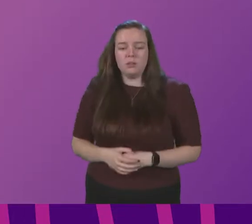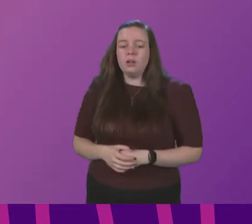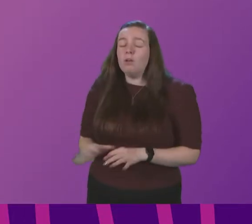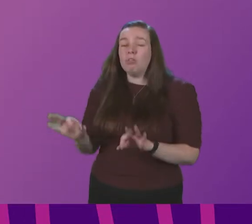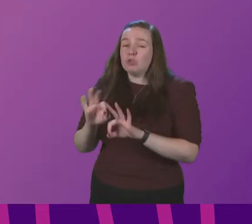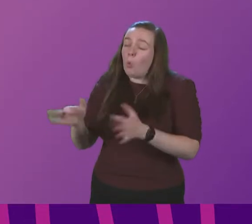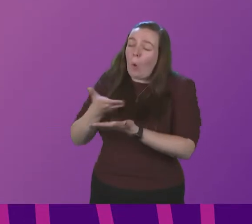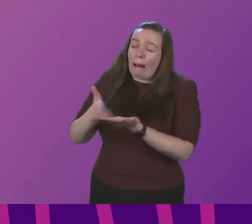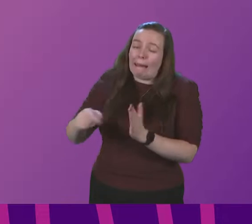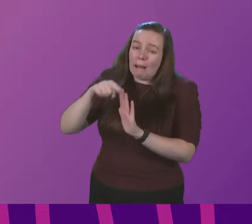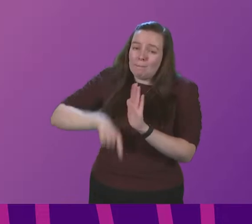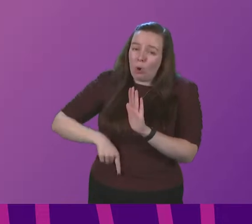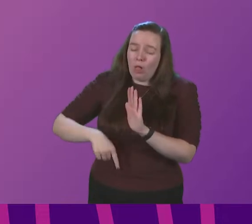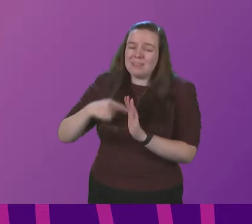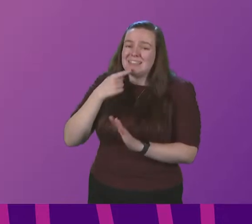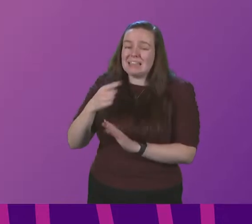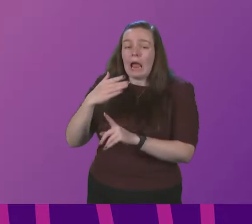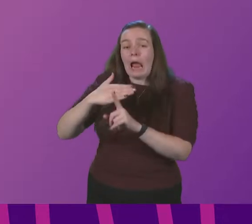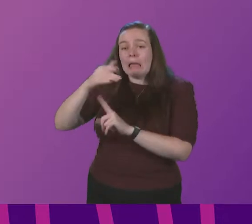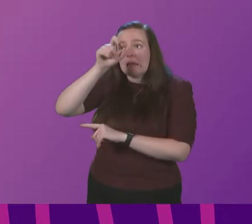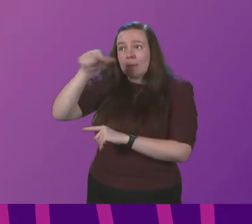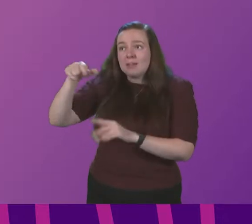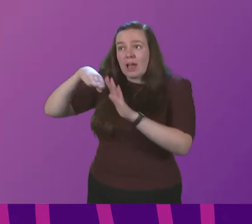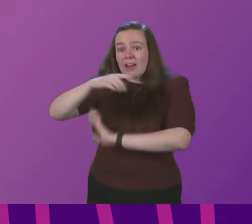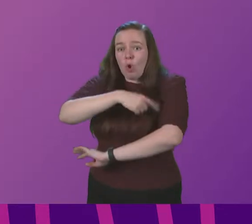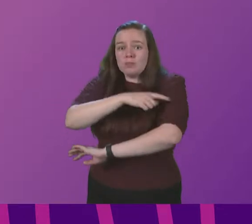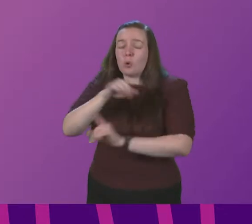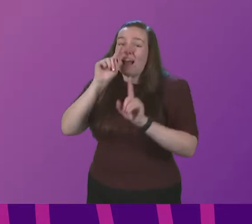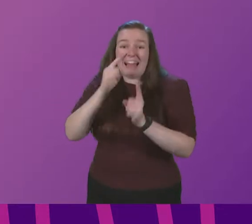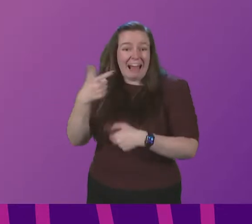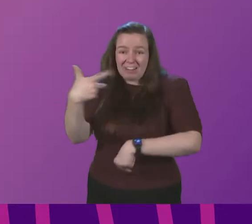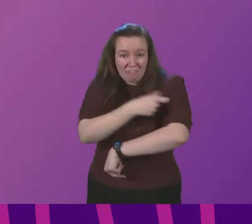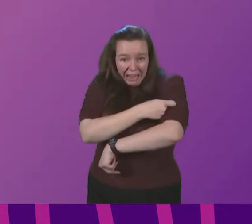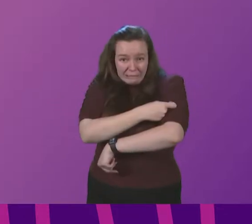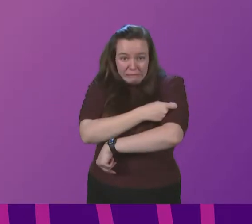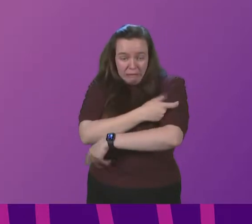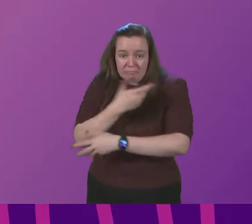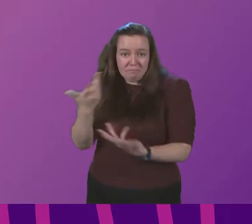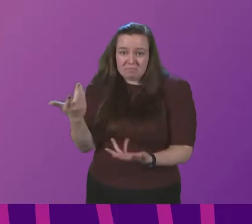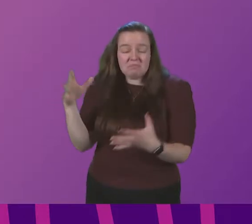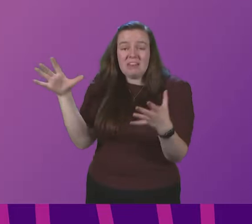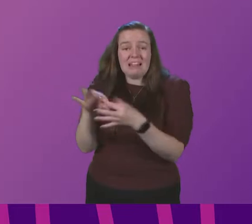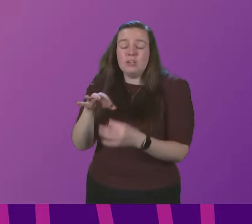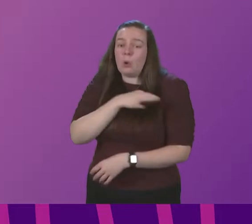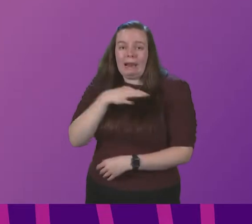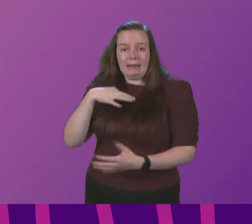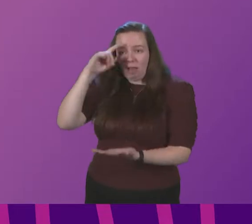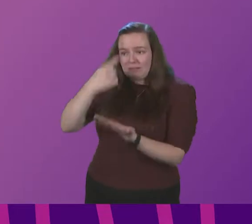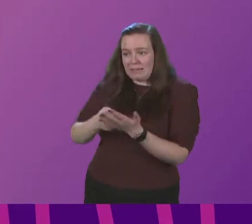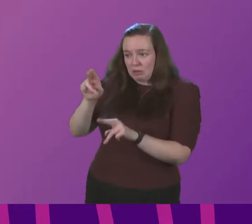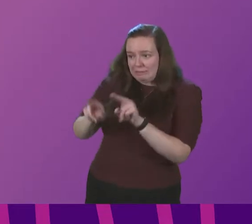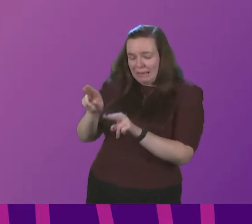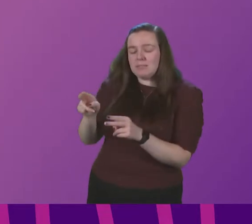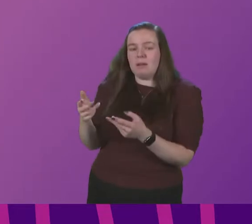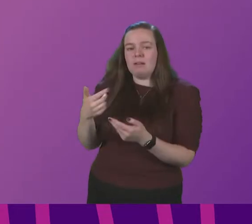policy that says elderly patients in hospital cannot be vaccinated in the hospital down to the clinical decision and judgment I will